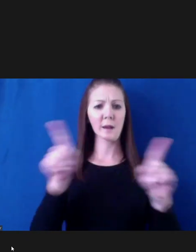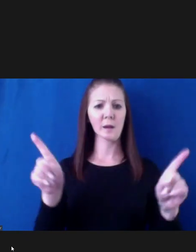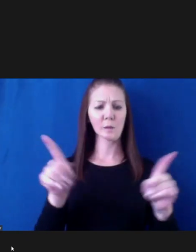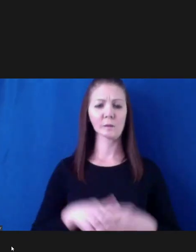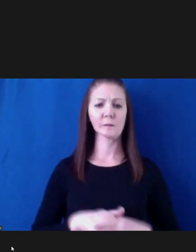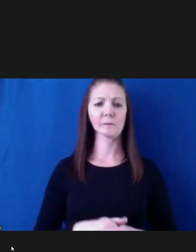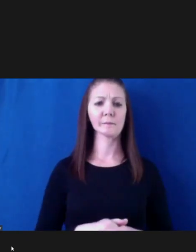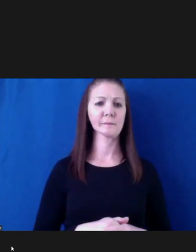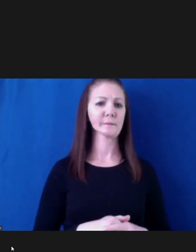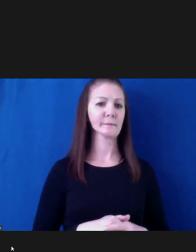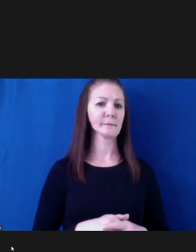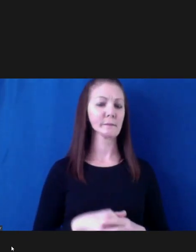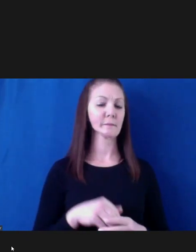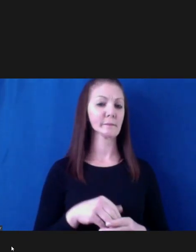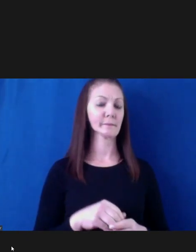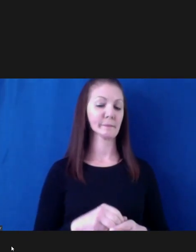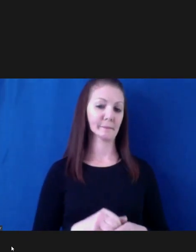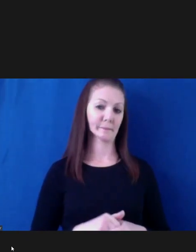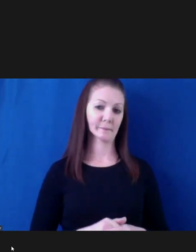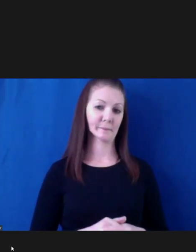Mark, do you or Joe want to speak to that?